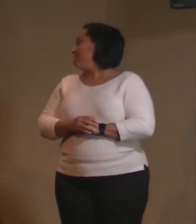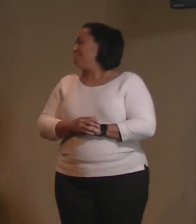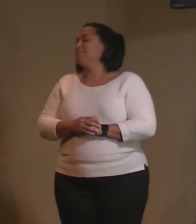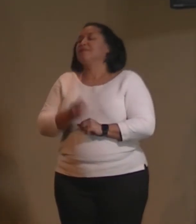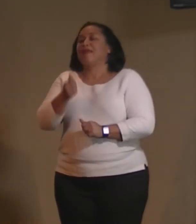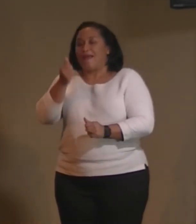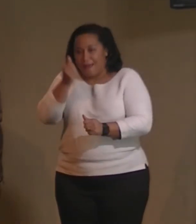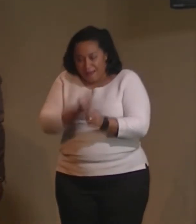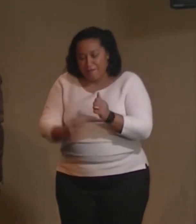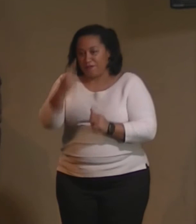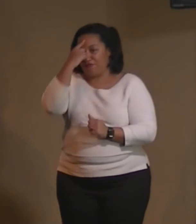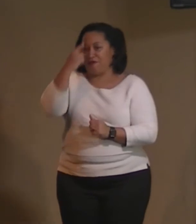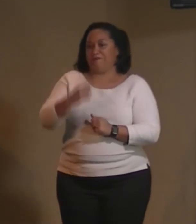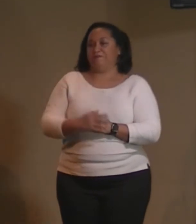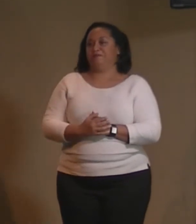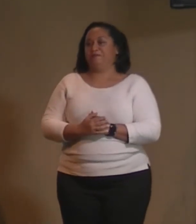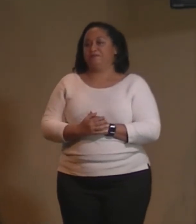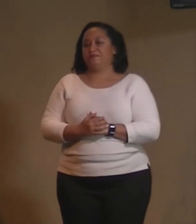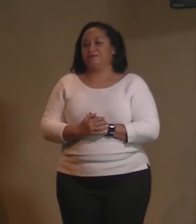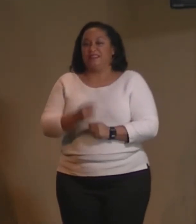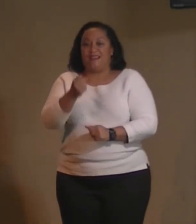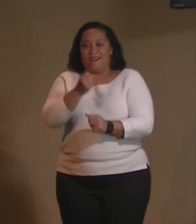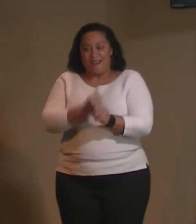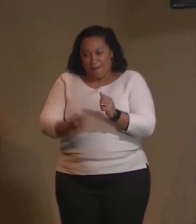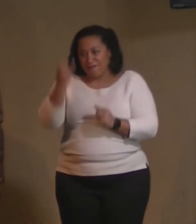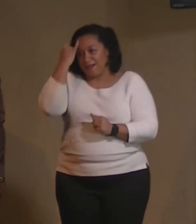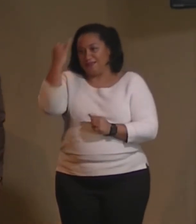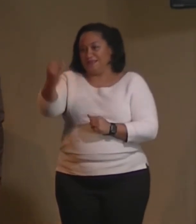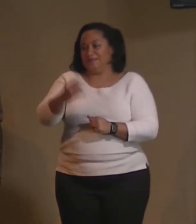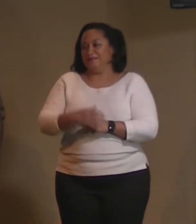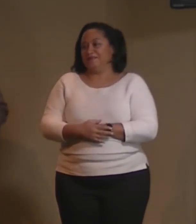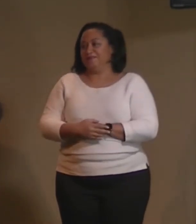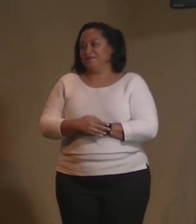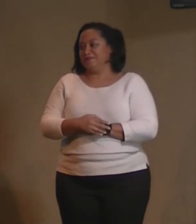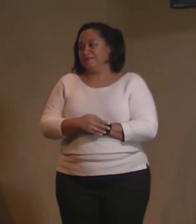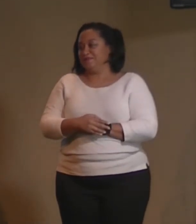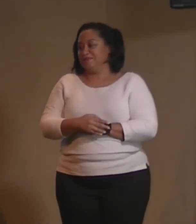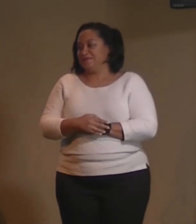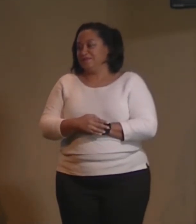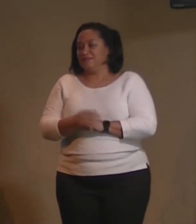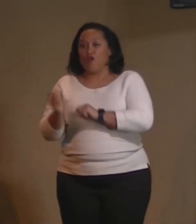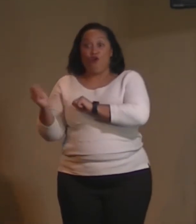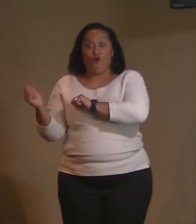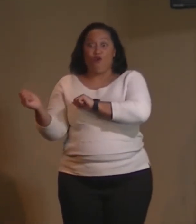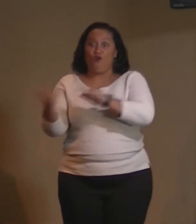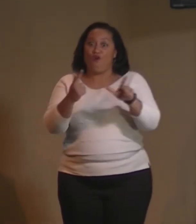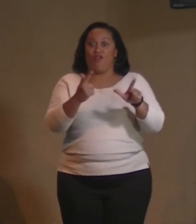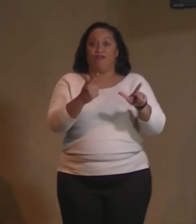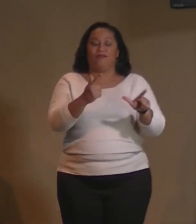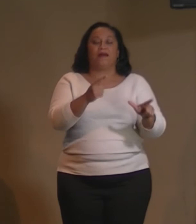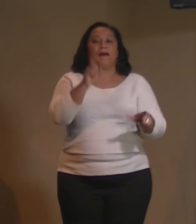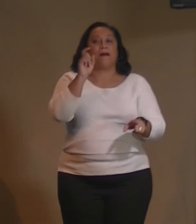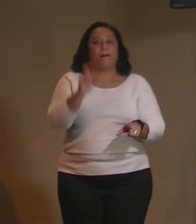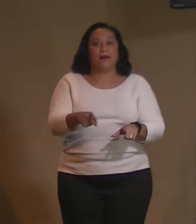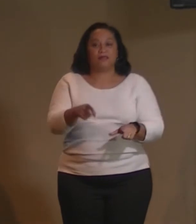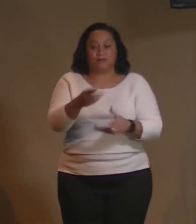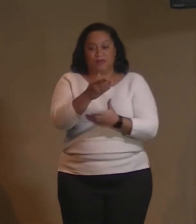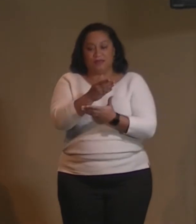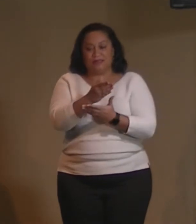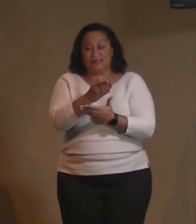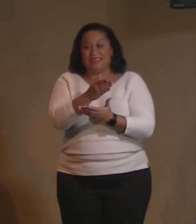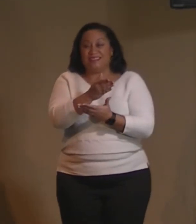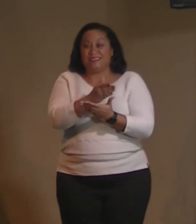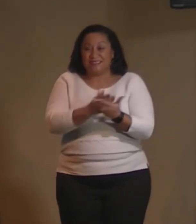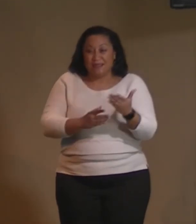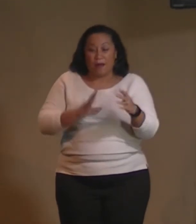every thought every idea all of it must be some part of